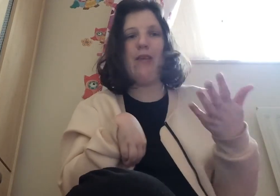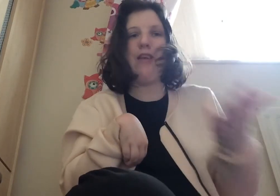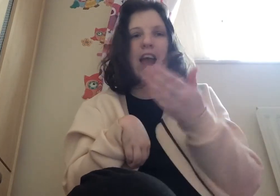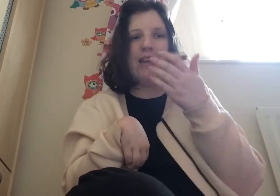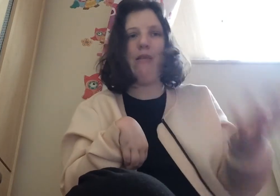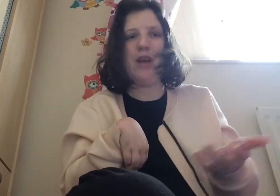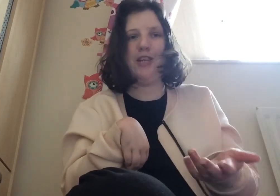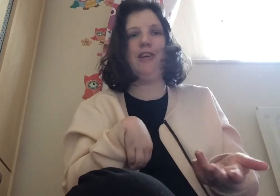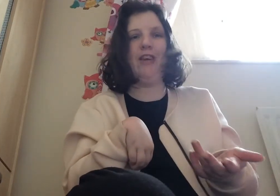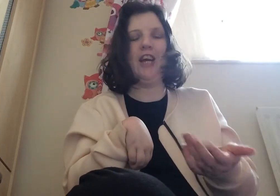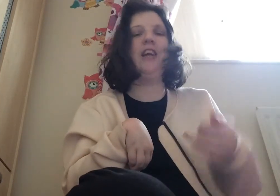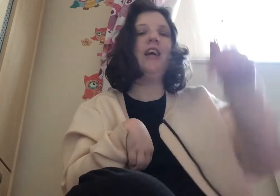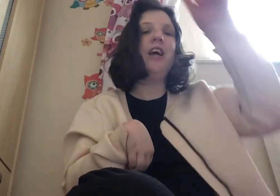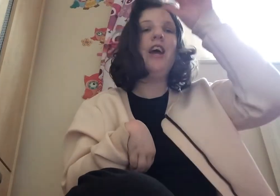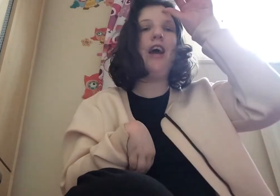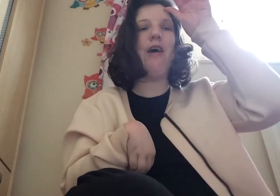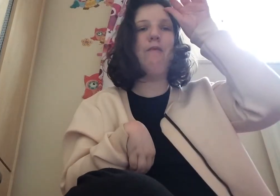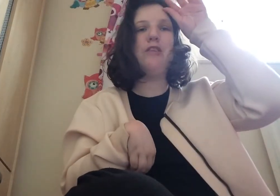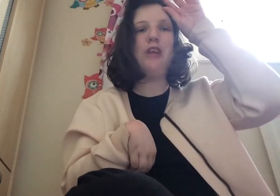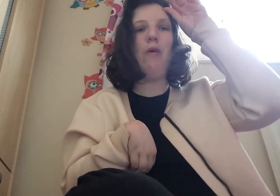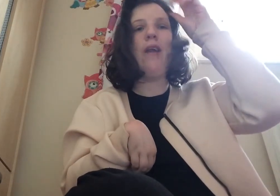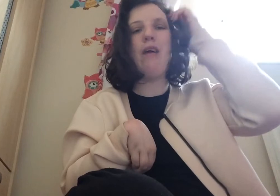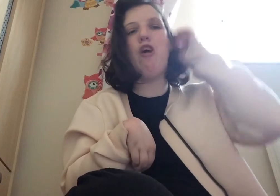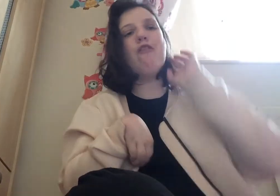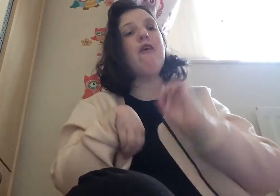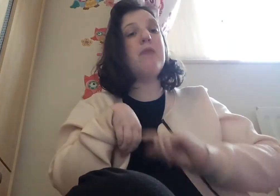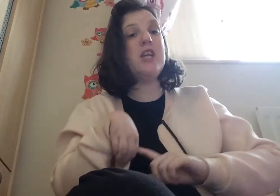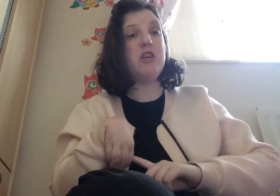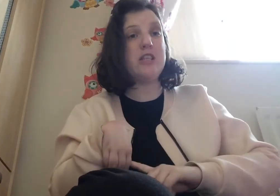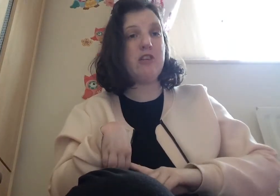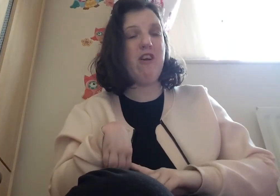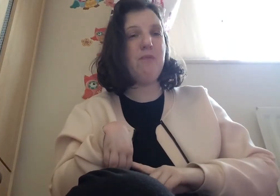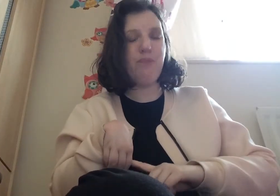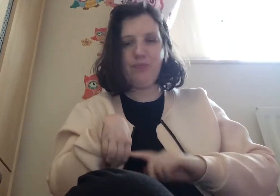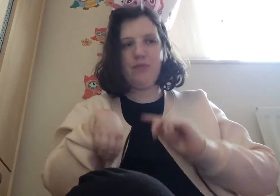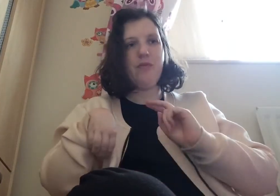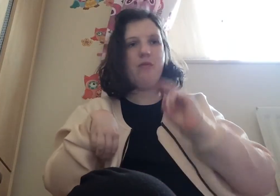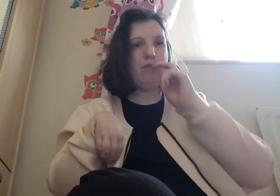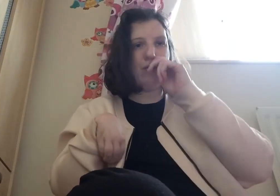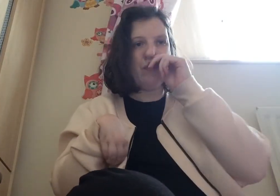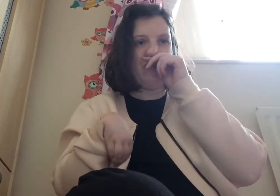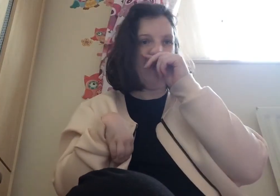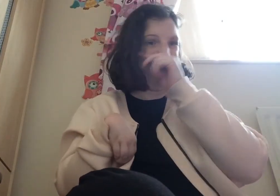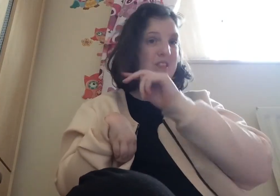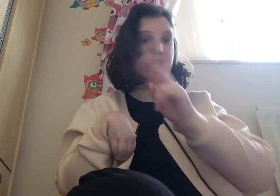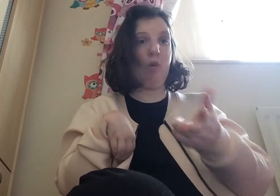editing pictures of you um so and i've got a fan page on instagram so